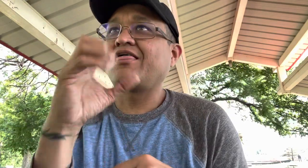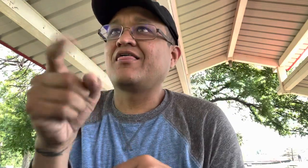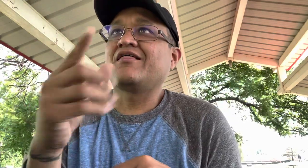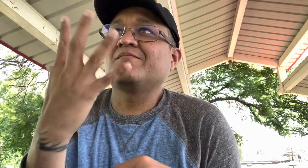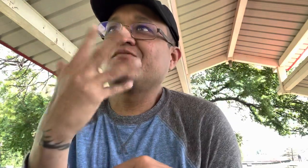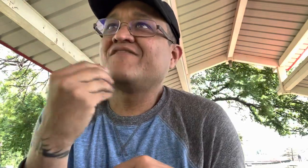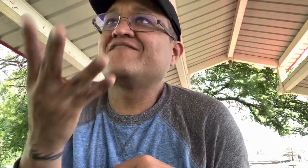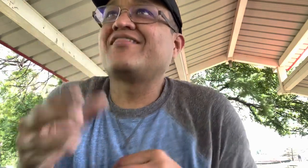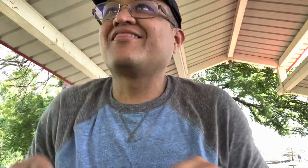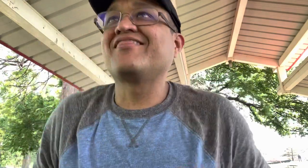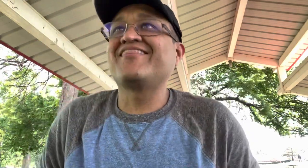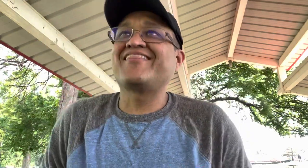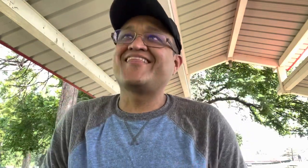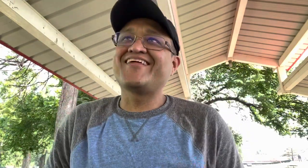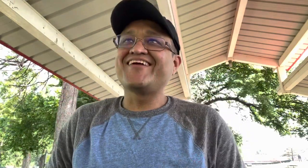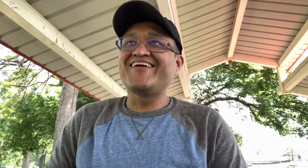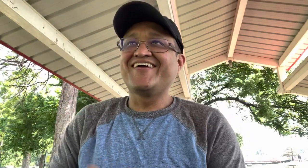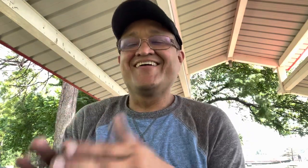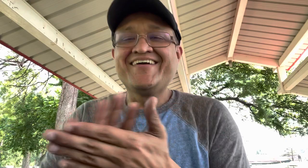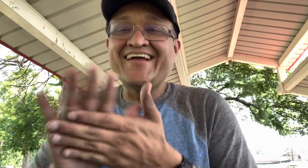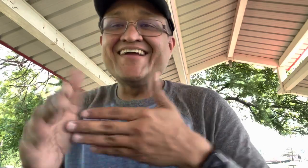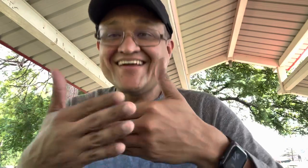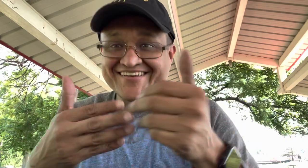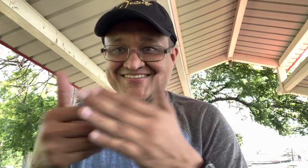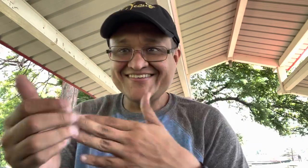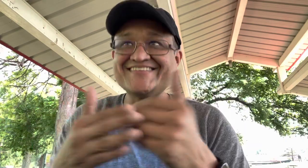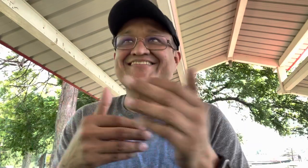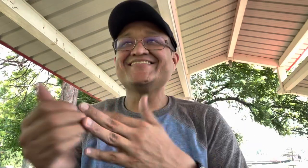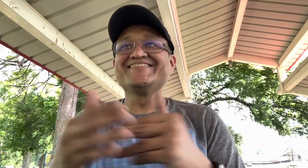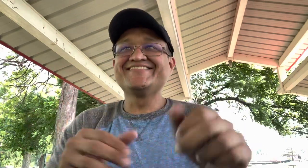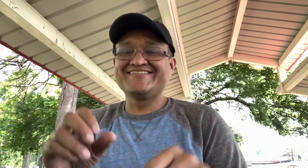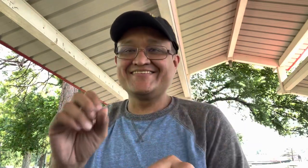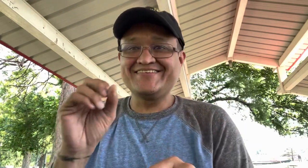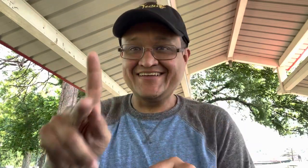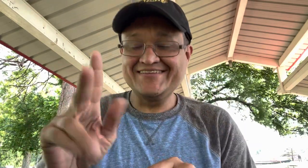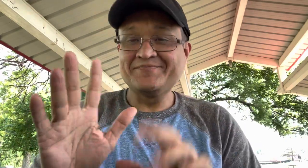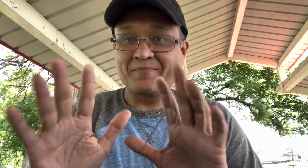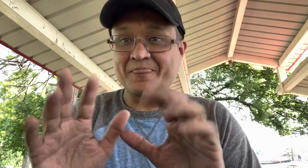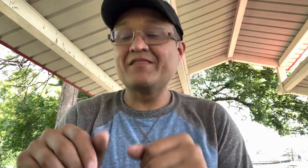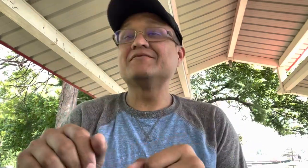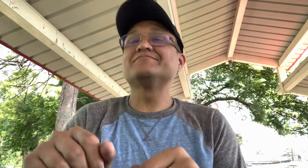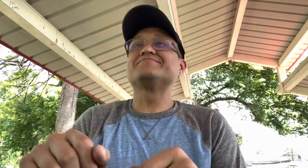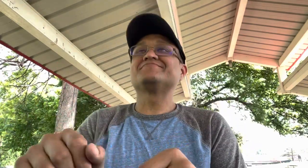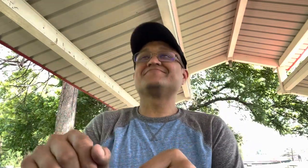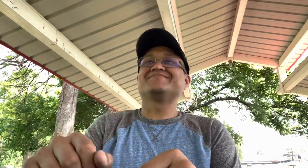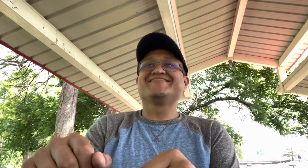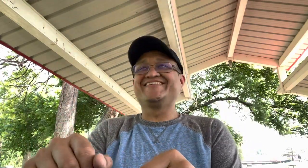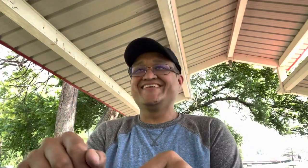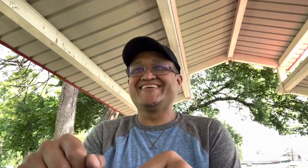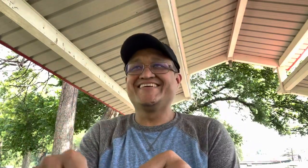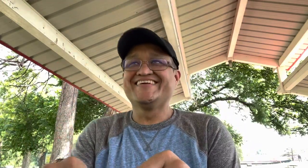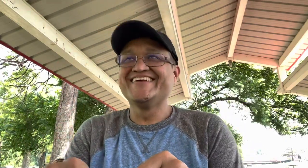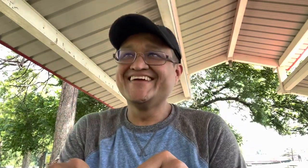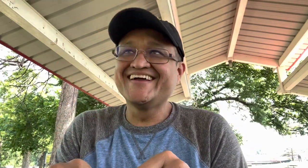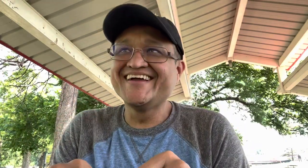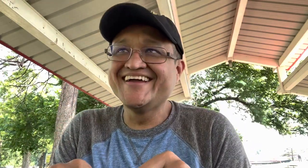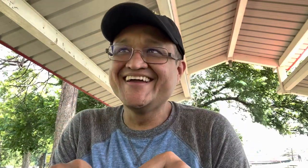clearly oh I'll be gonna just be by her beauty okay he's lying